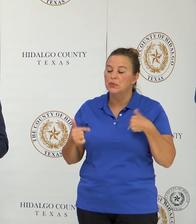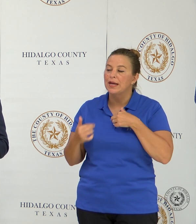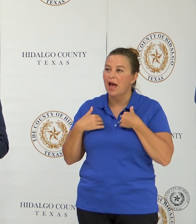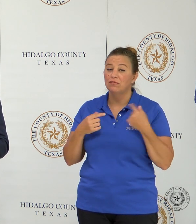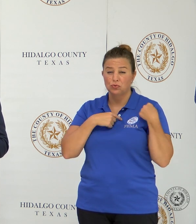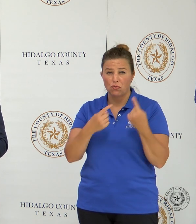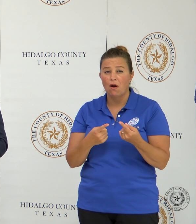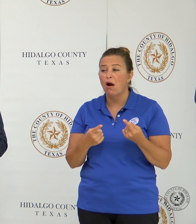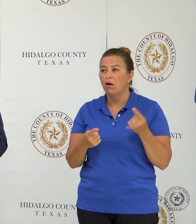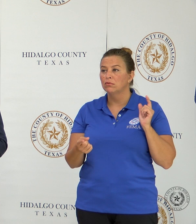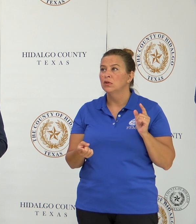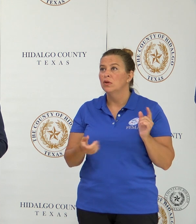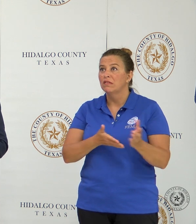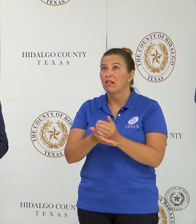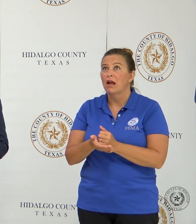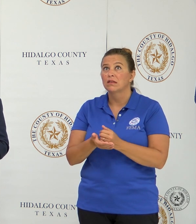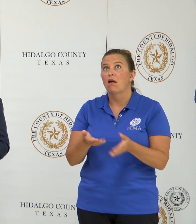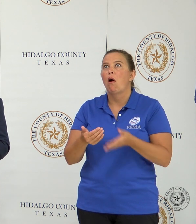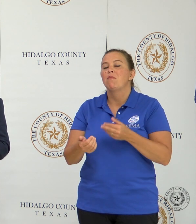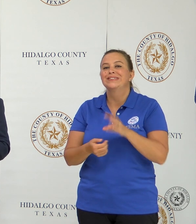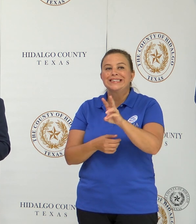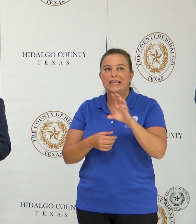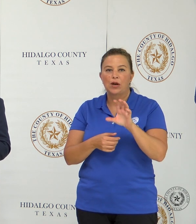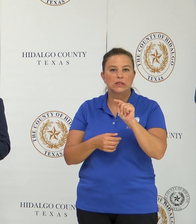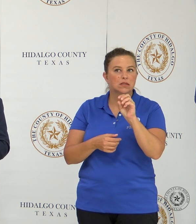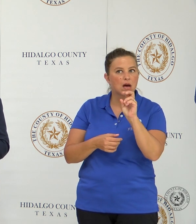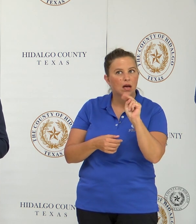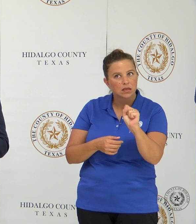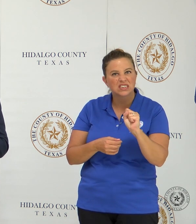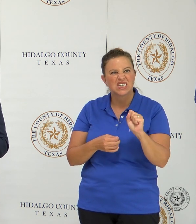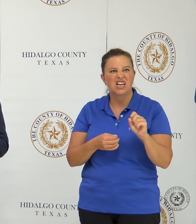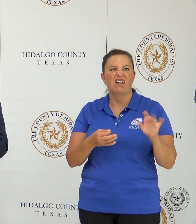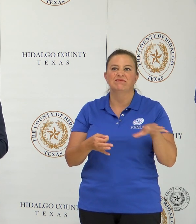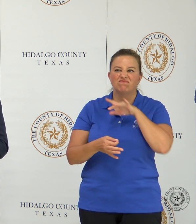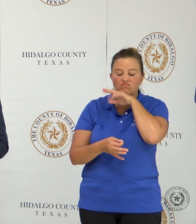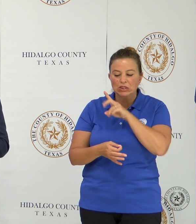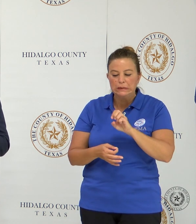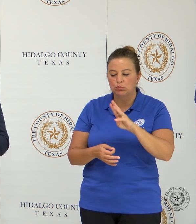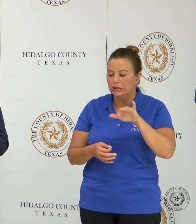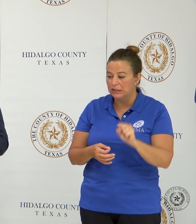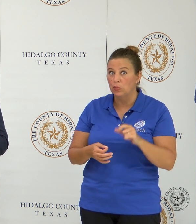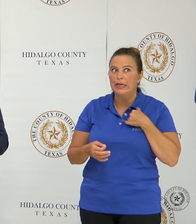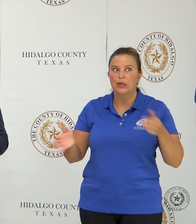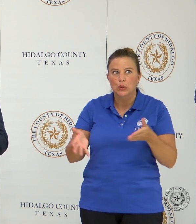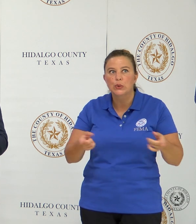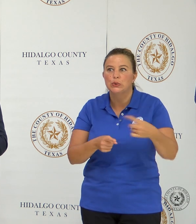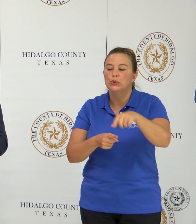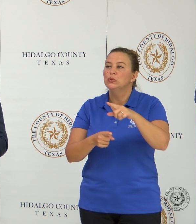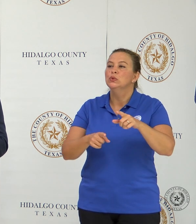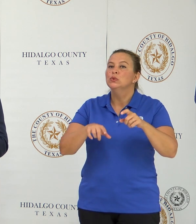We have collected almost 600 tons of debris. We encourage our residents to continue to call our office to put the